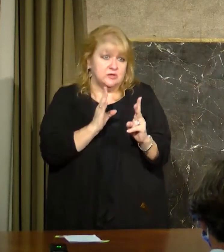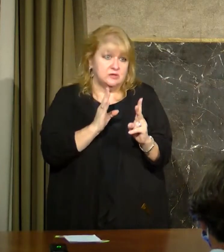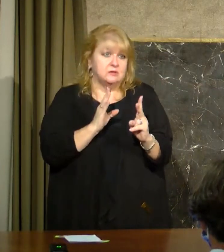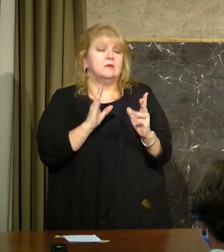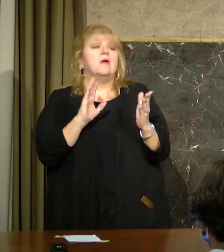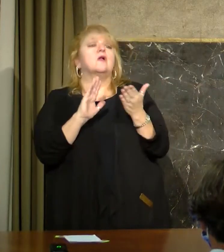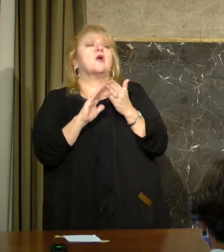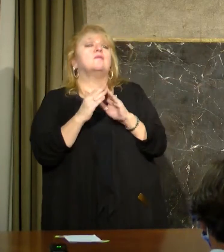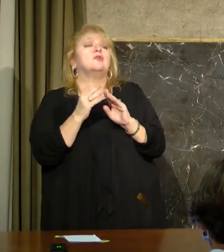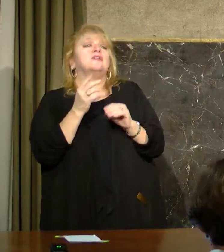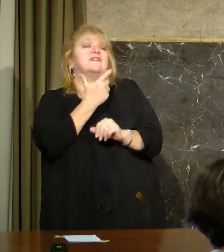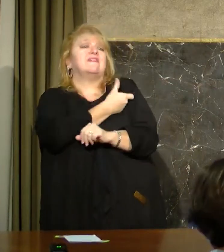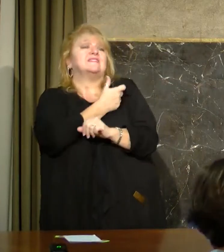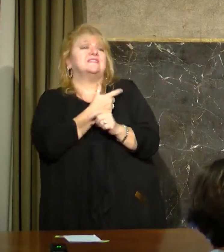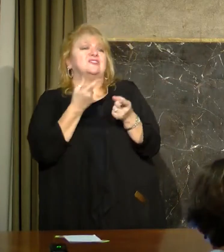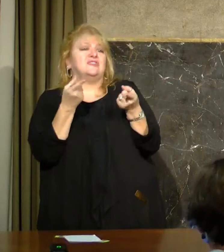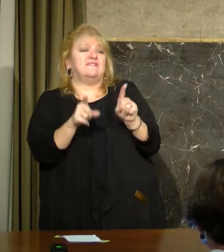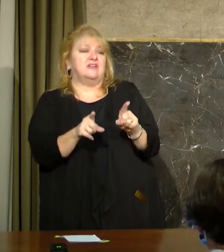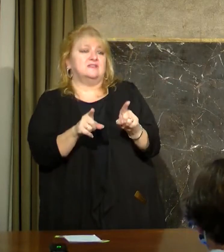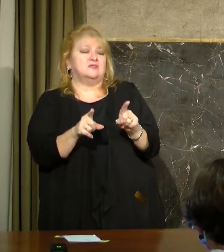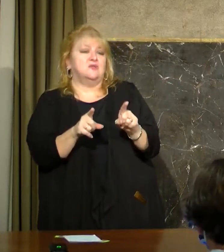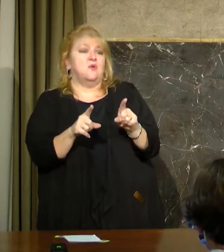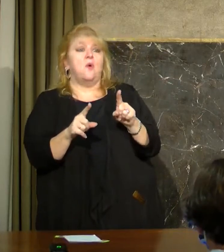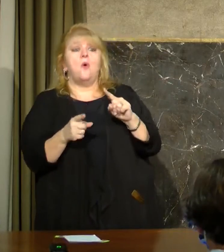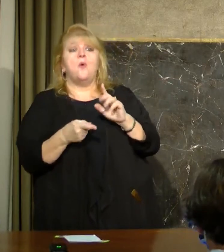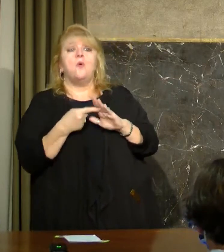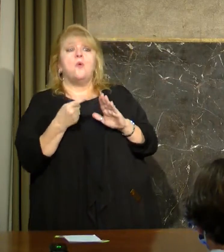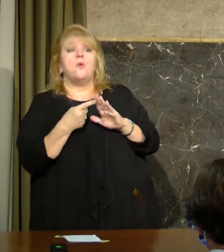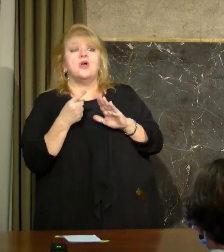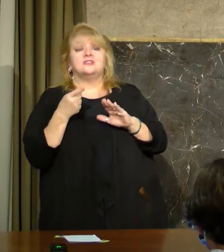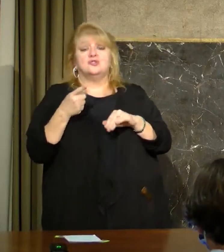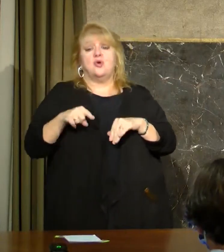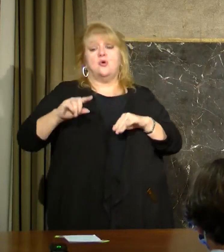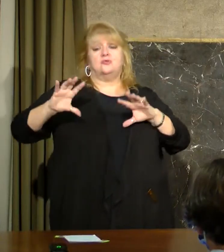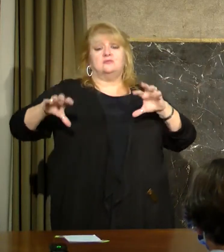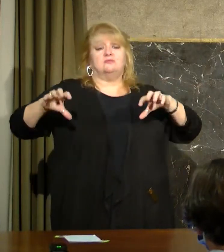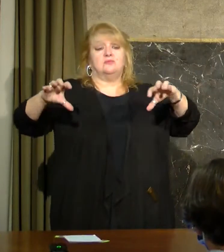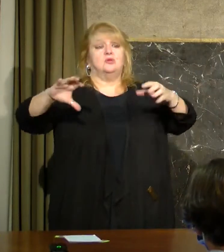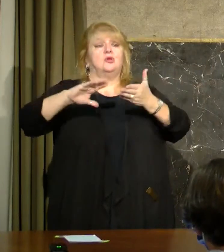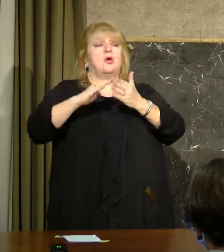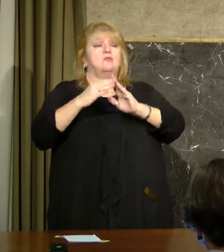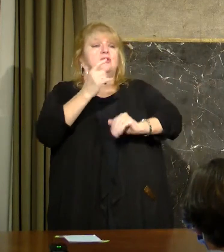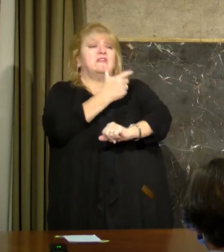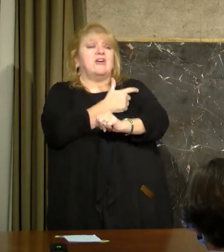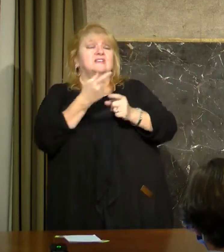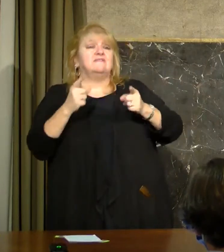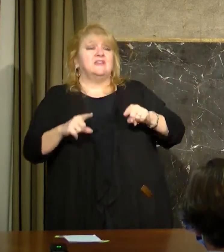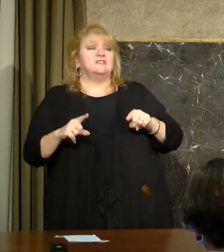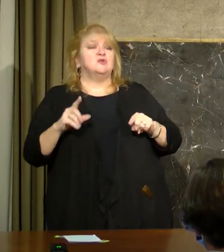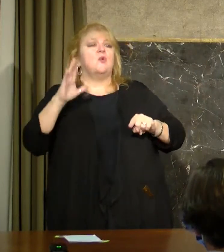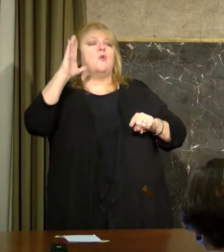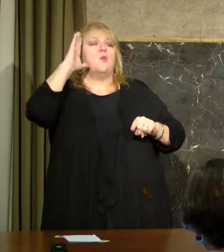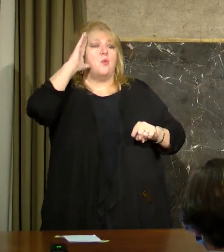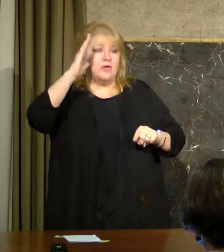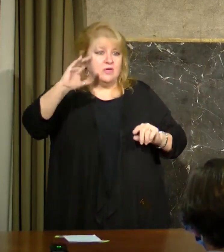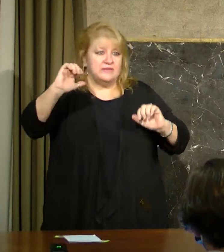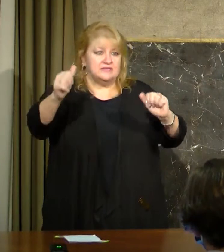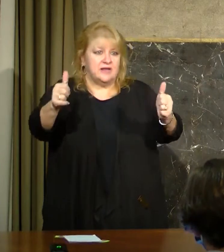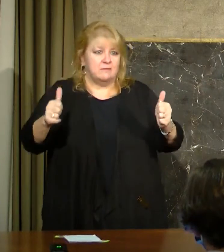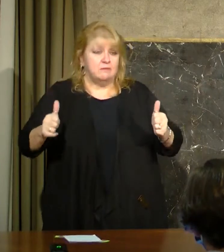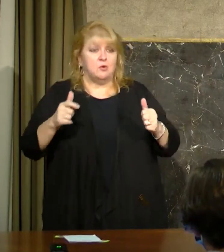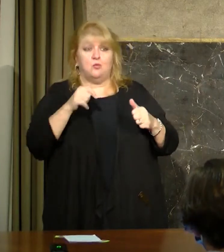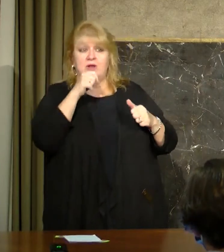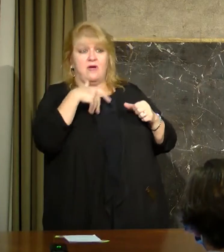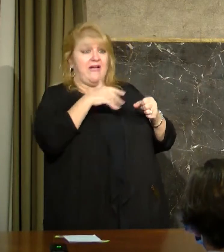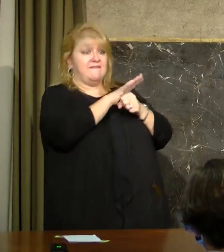community vaccination events. Once those events get up and running and scheduled, absolutely. There'll be a way to communicate that. They're just not – with the supply as it is,